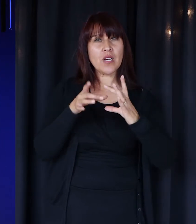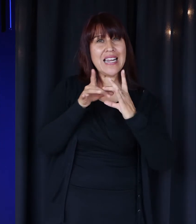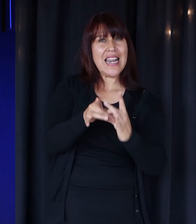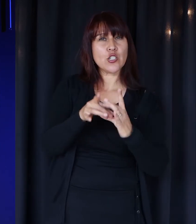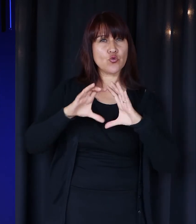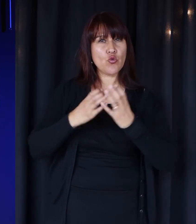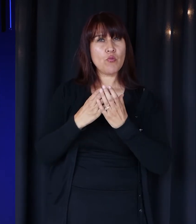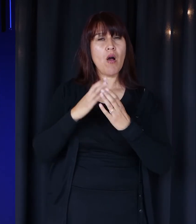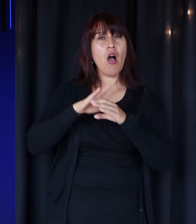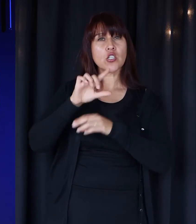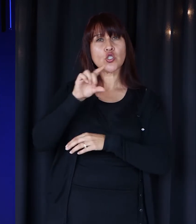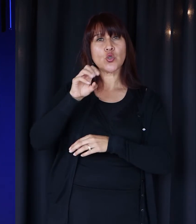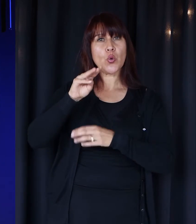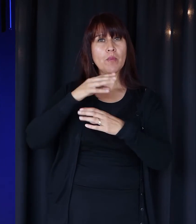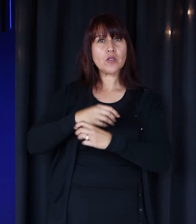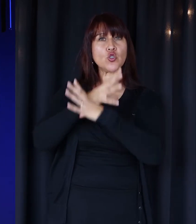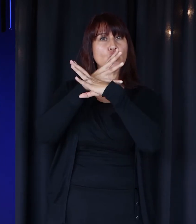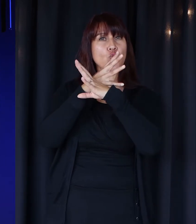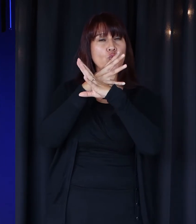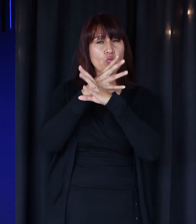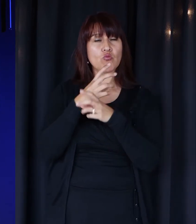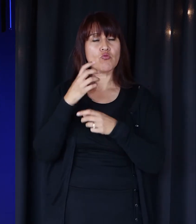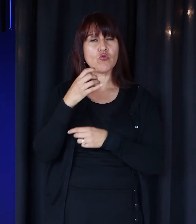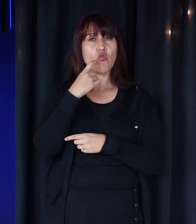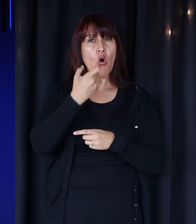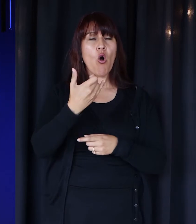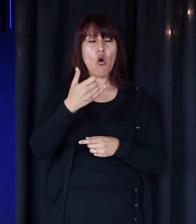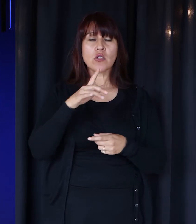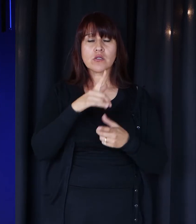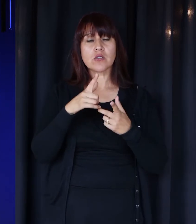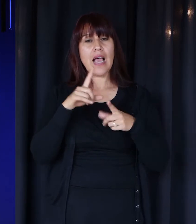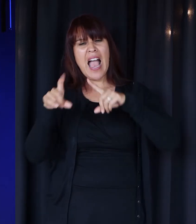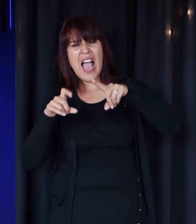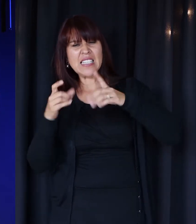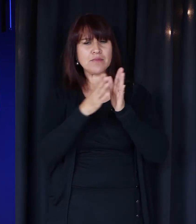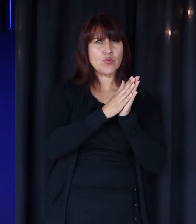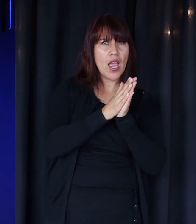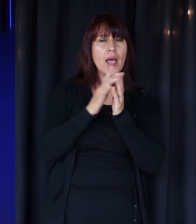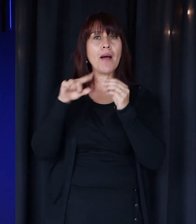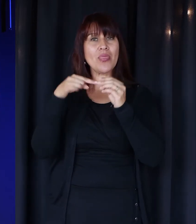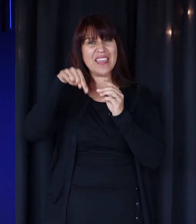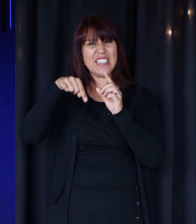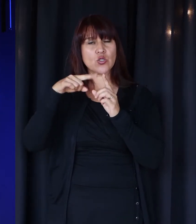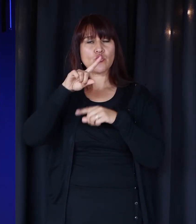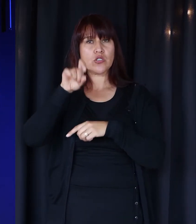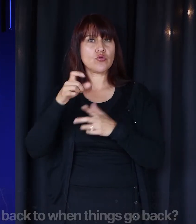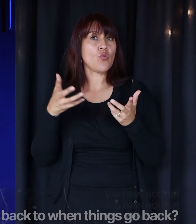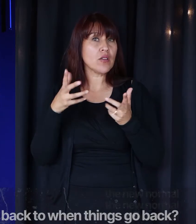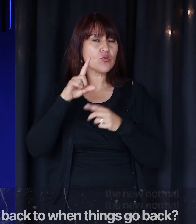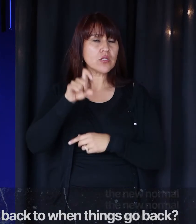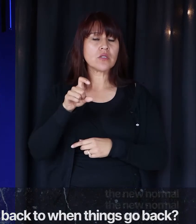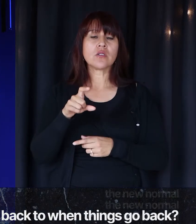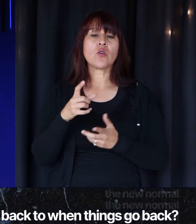your Zoom call and talk with your group about this question and pray with each other about this question. But here's the question.